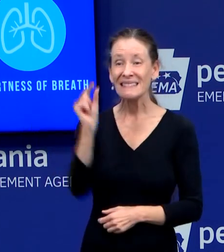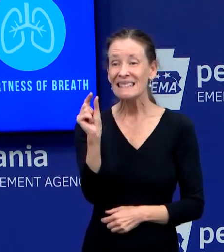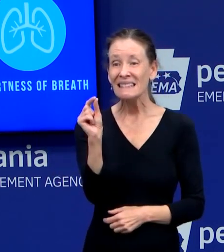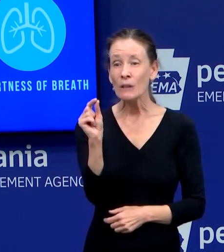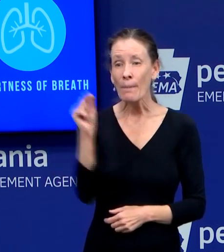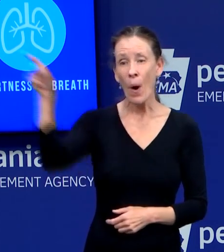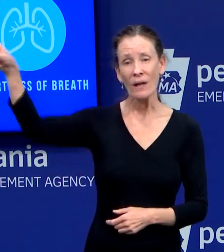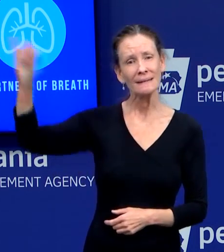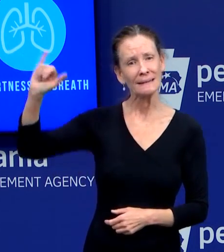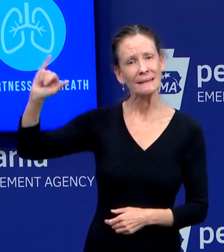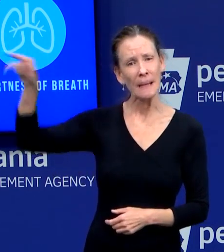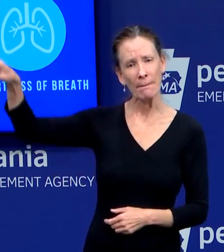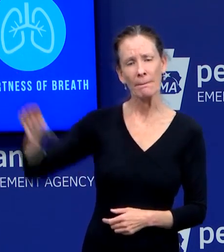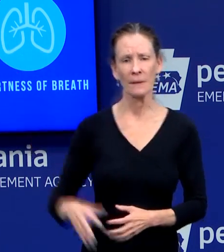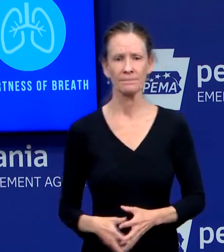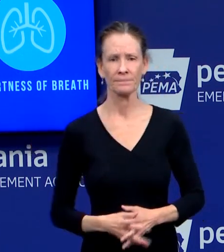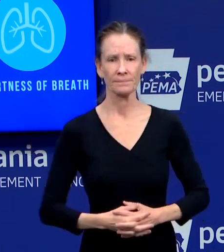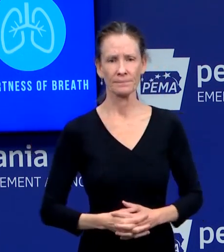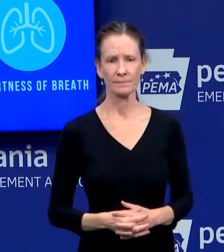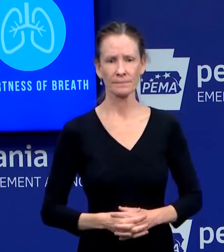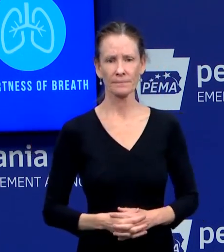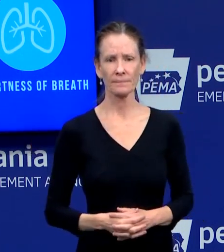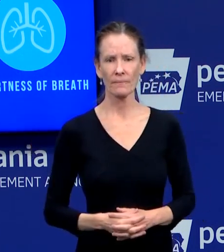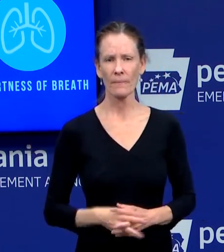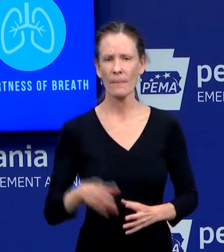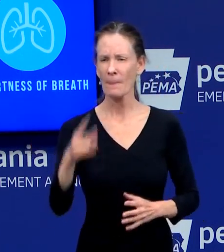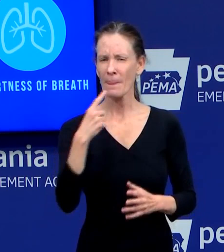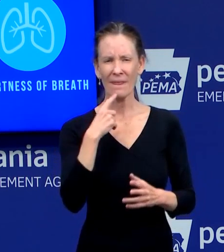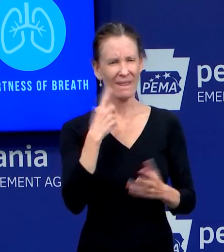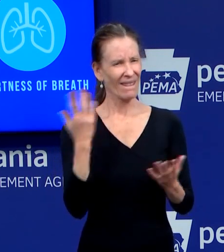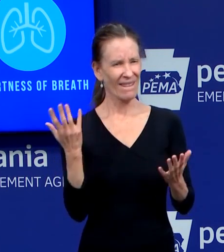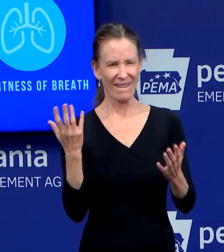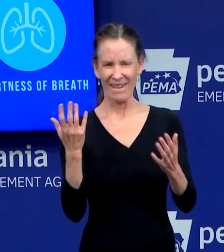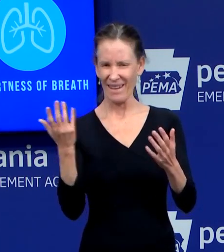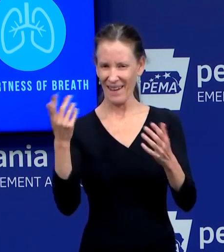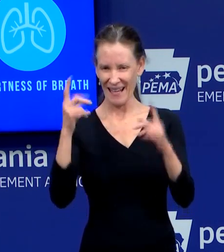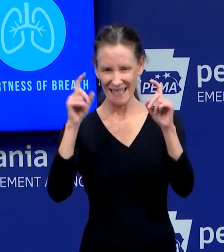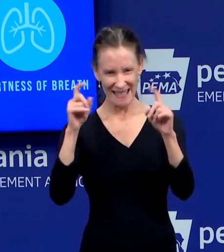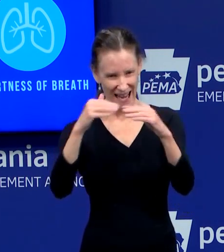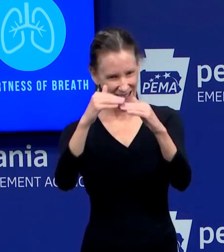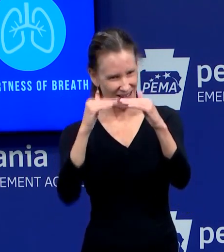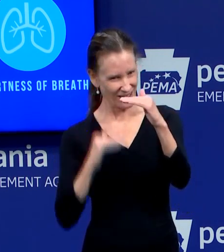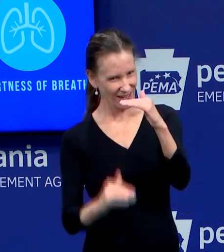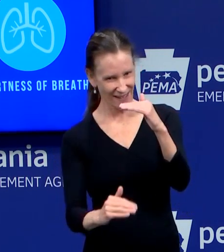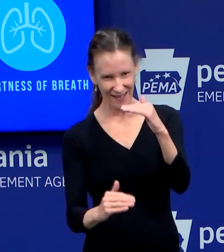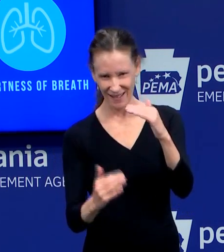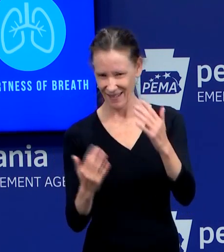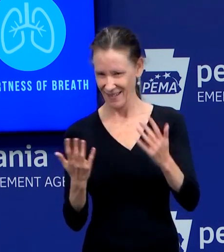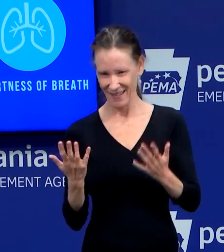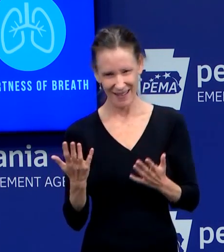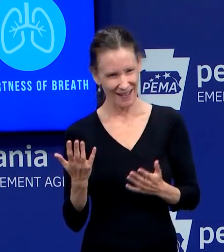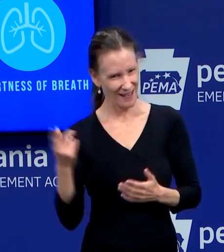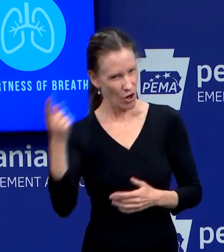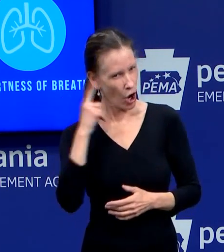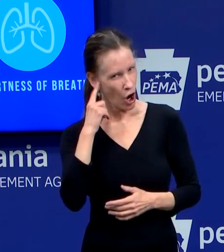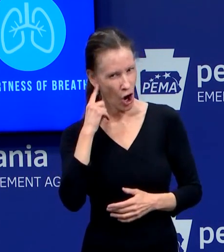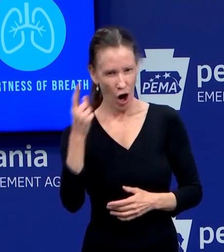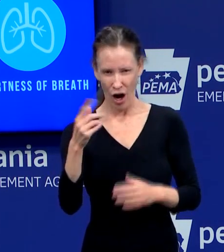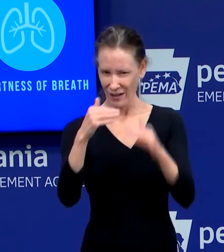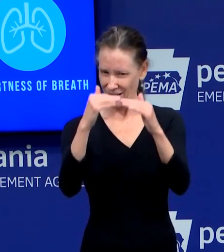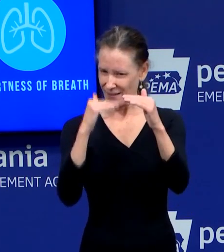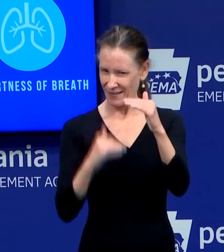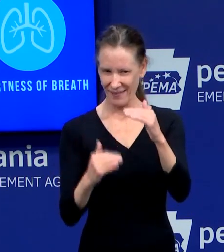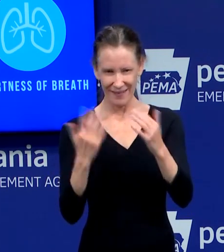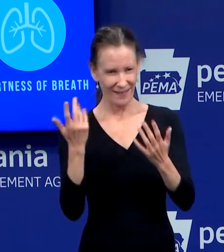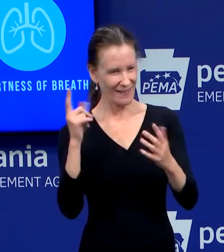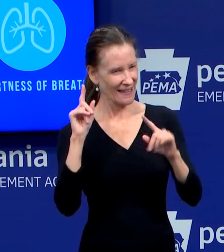undercount. Right. results in the fact that we don't know. Because of the inability to test it. And I would say, like, I get what you're saying about